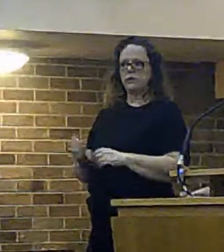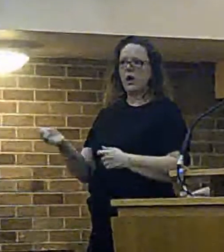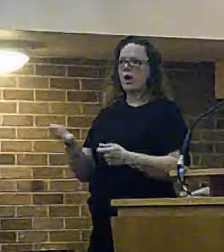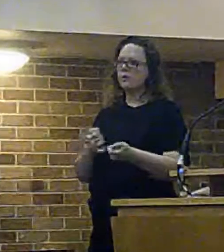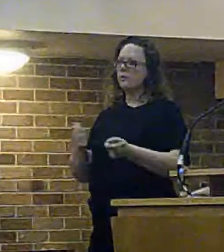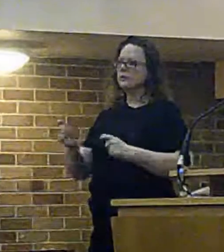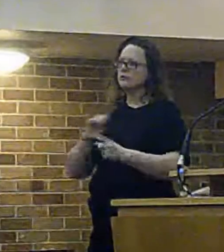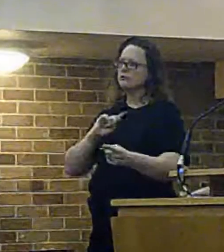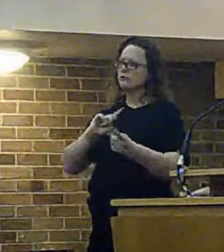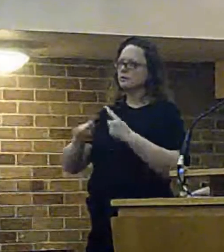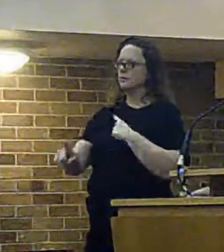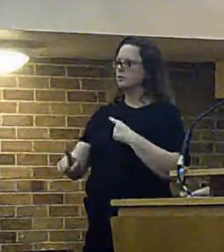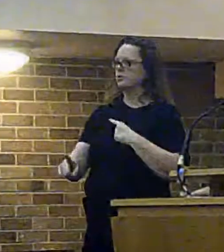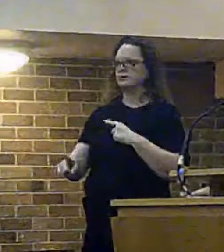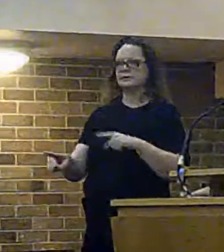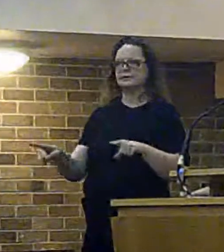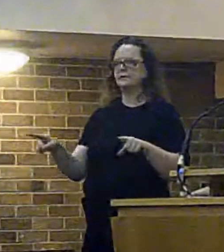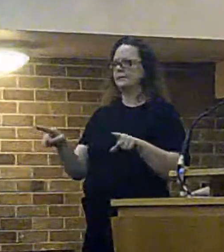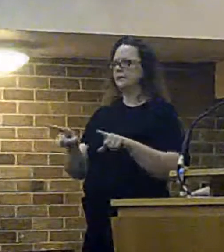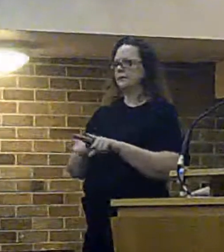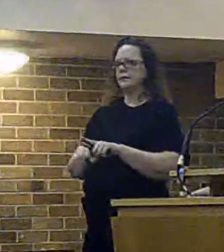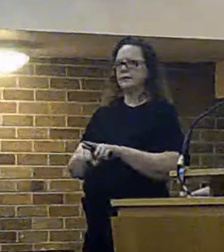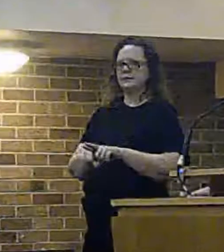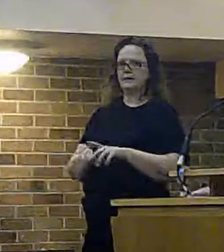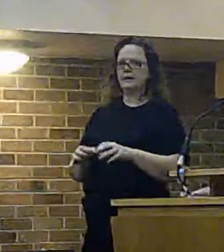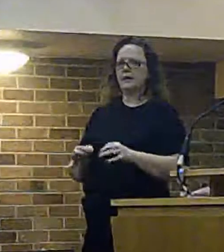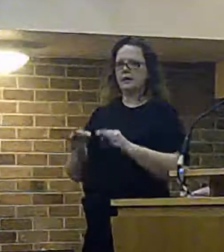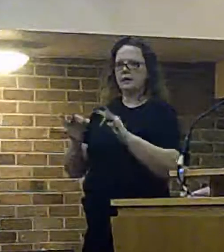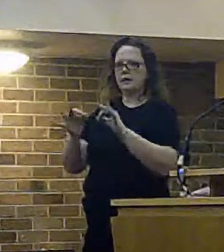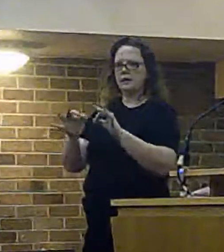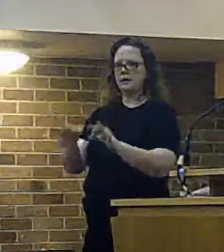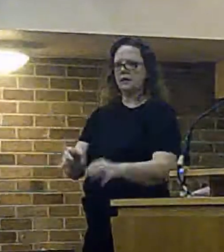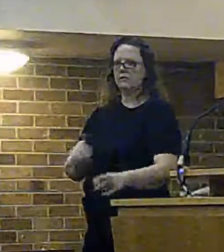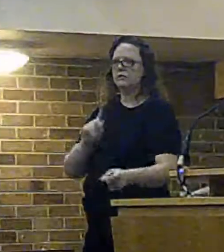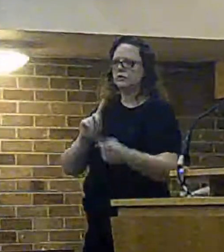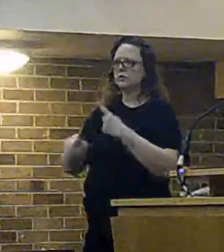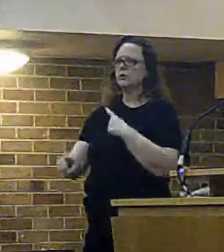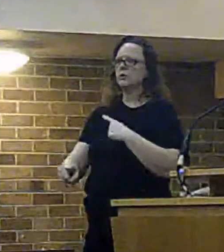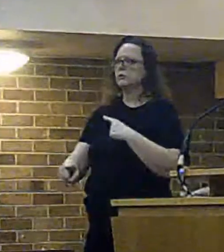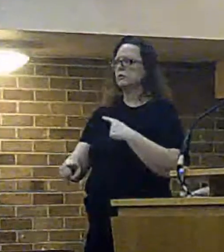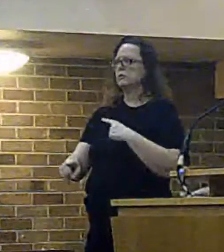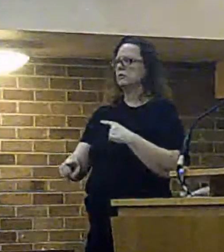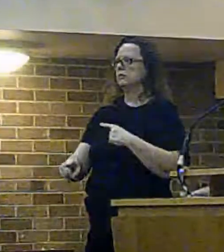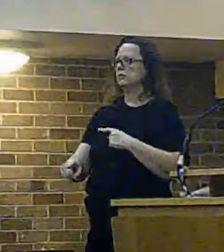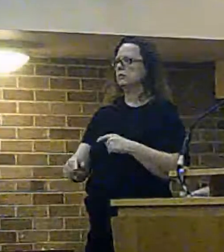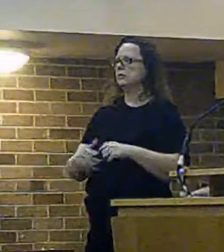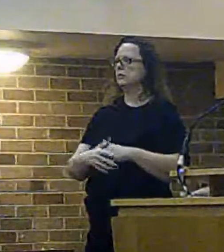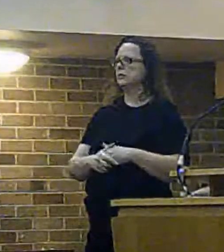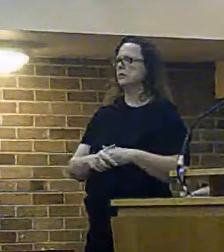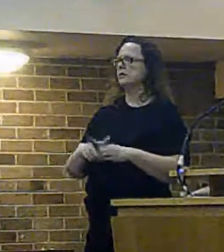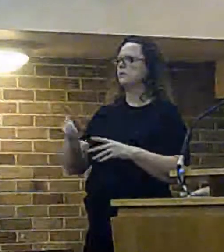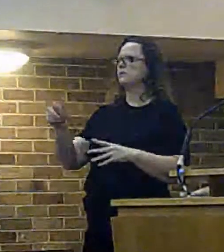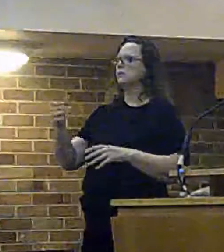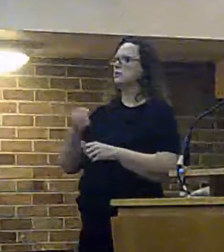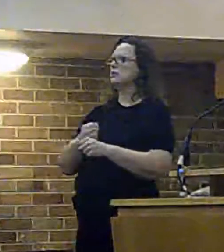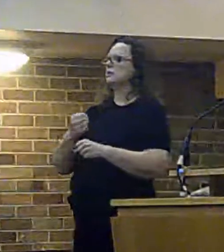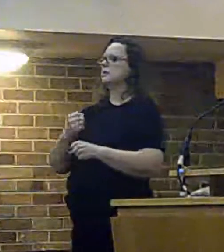that does not give the same the delay in response would be longer than from the degrees beside